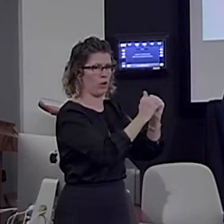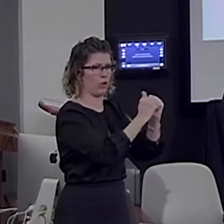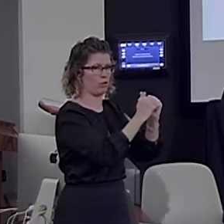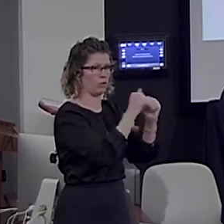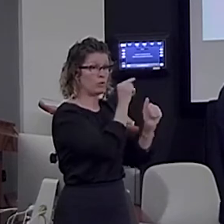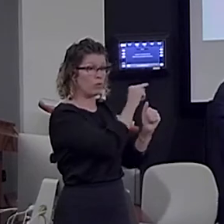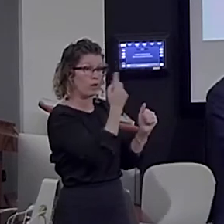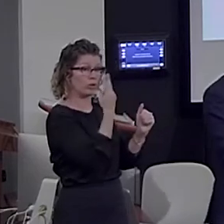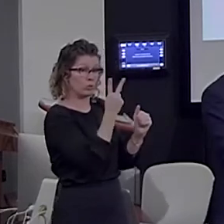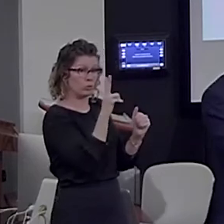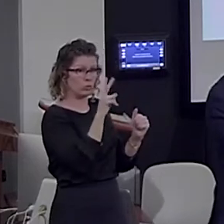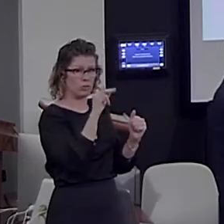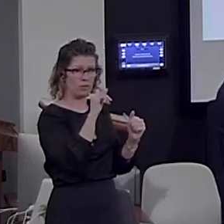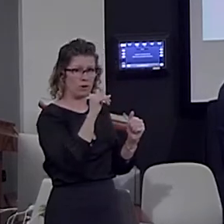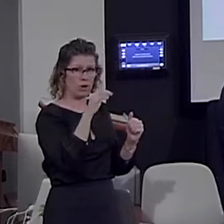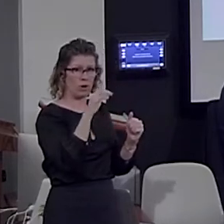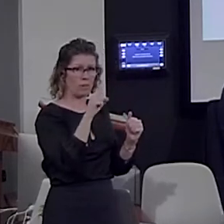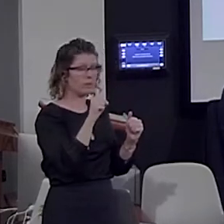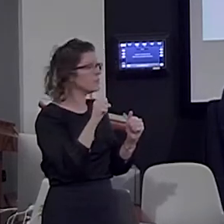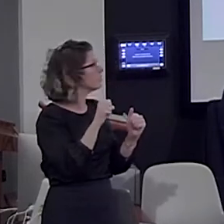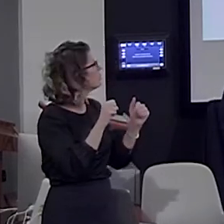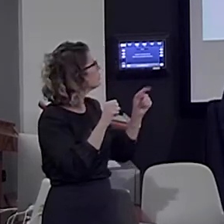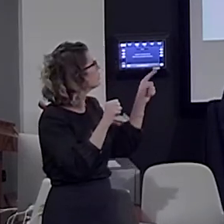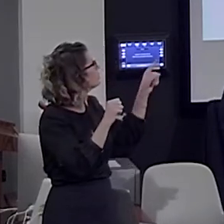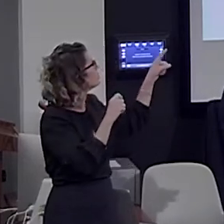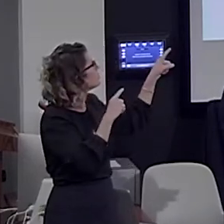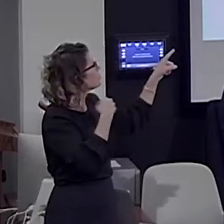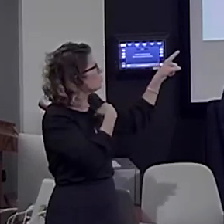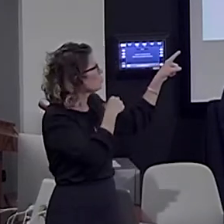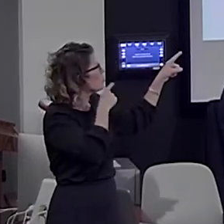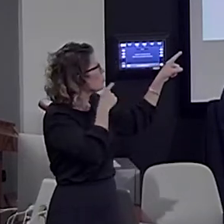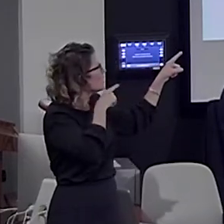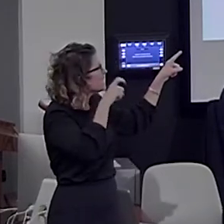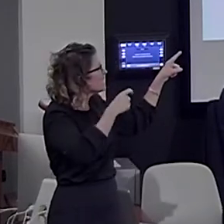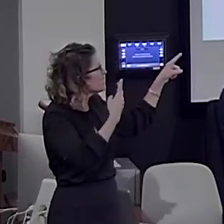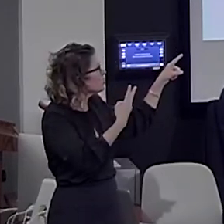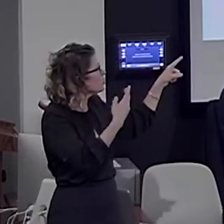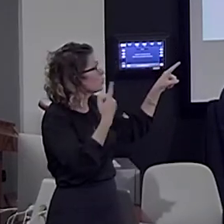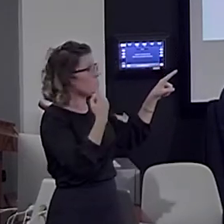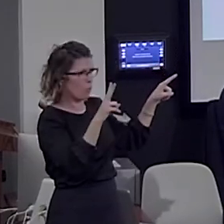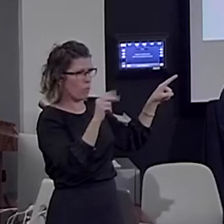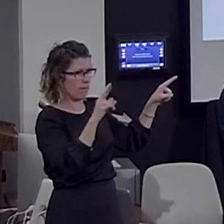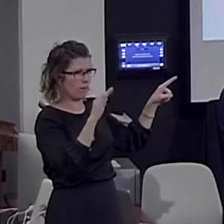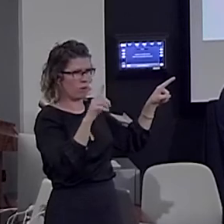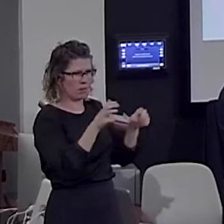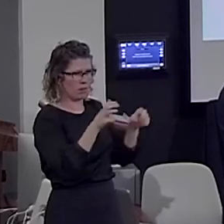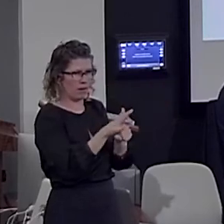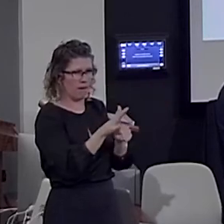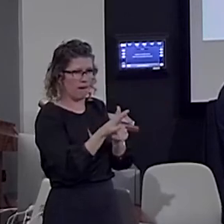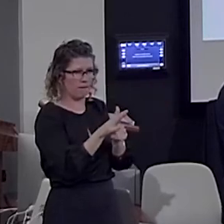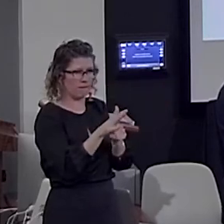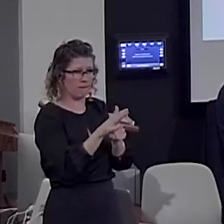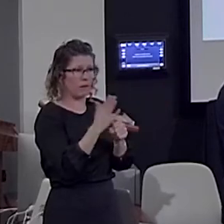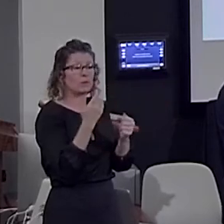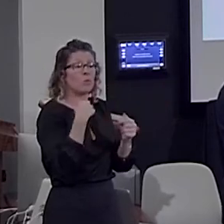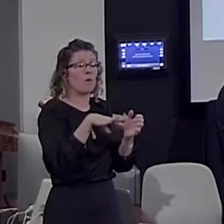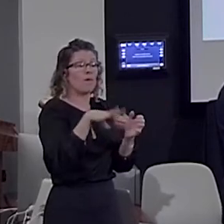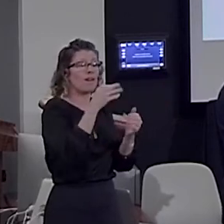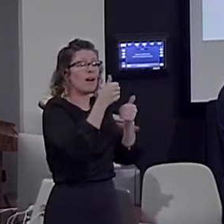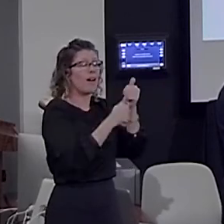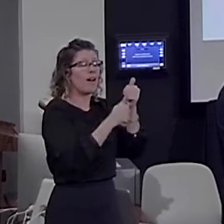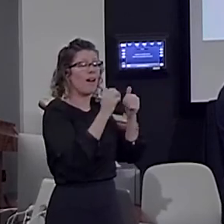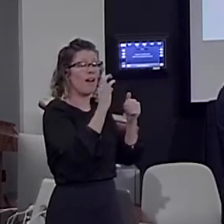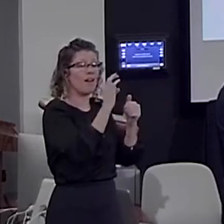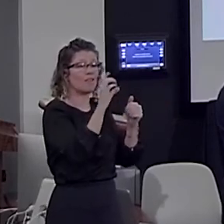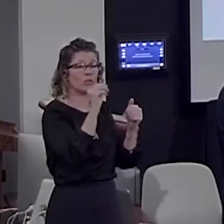but the finding was we don't need two variables. So, one variable is enough. So, what we are finding here is that each dot is one electrode,